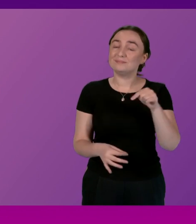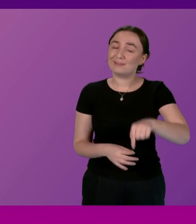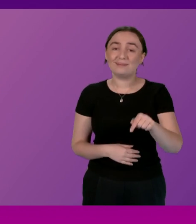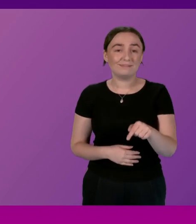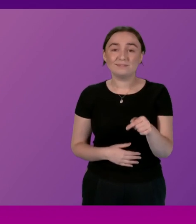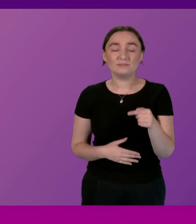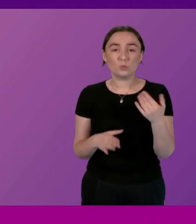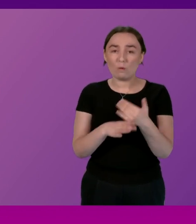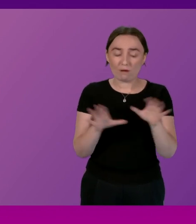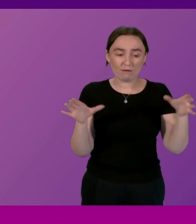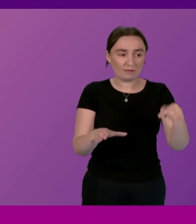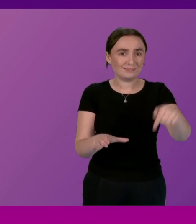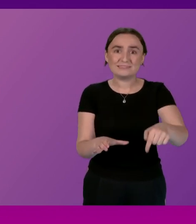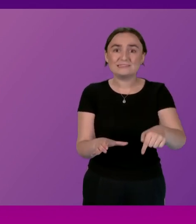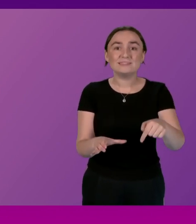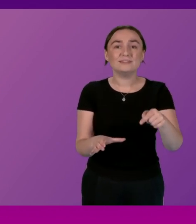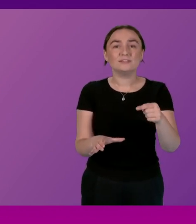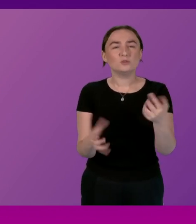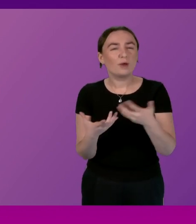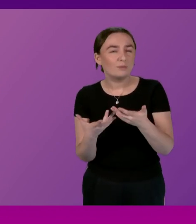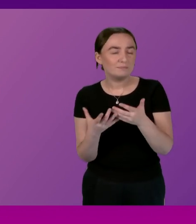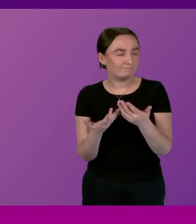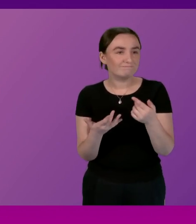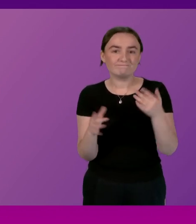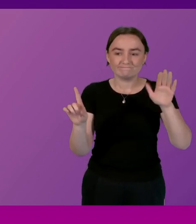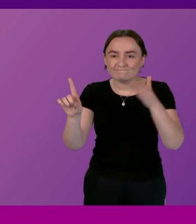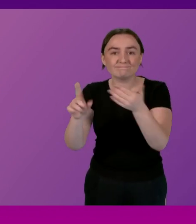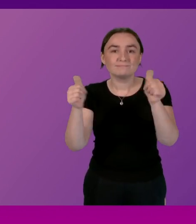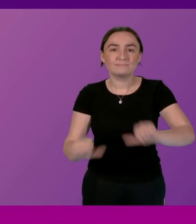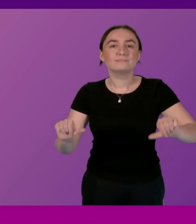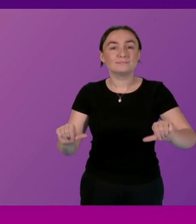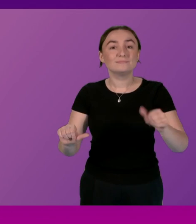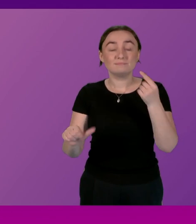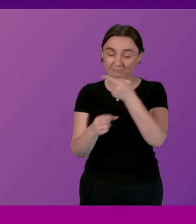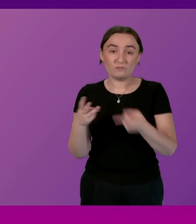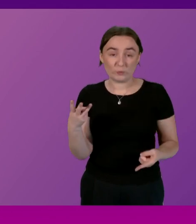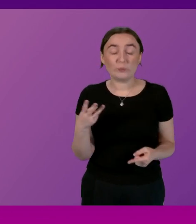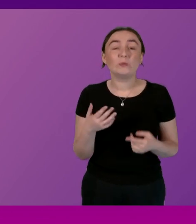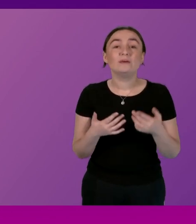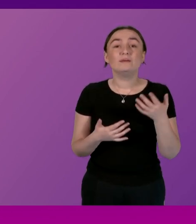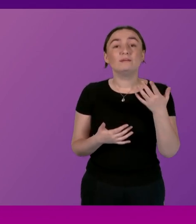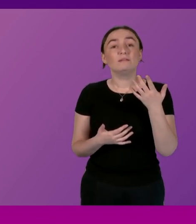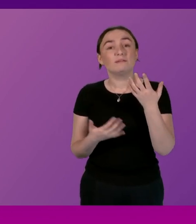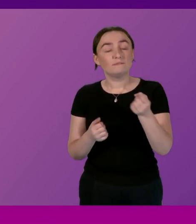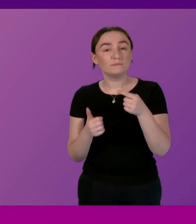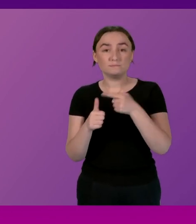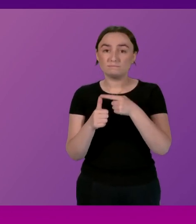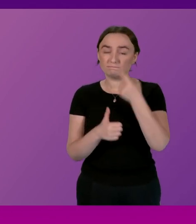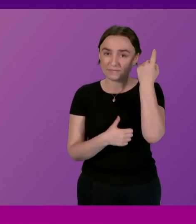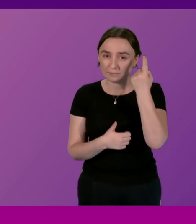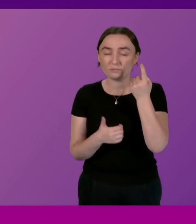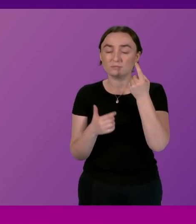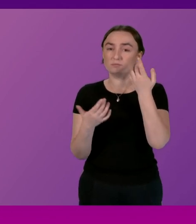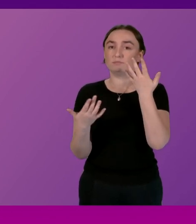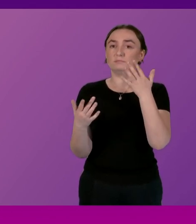challenge so what are we doing to try to resolve it a few things I would commend in detail I would commend the